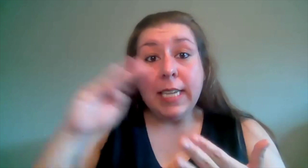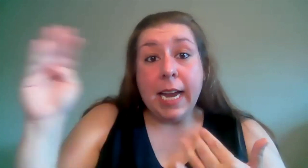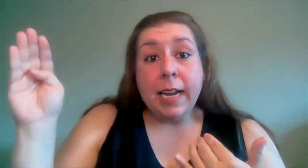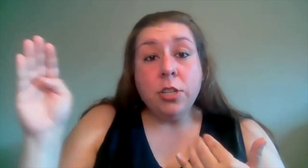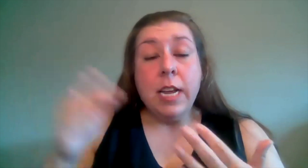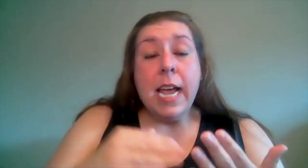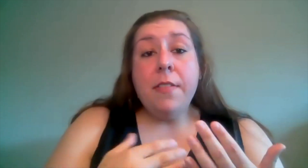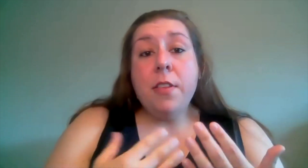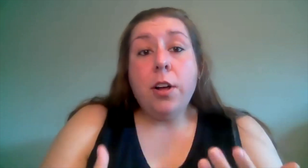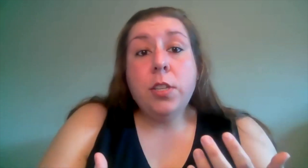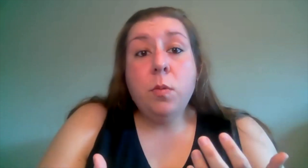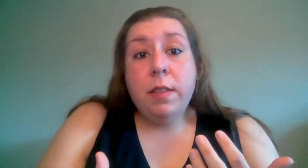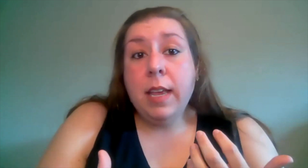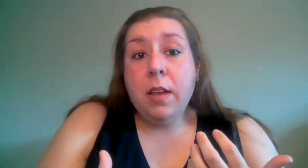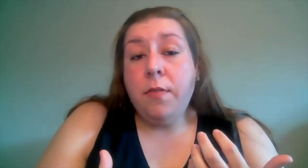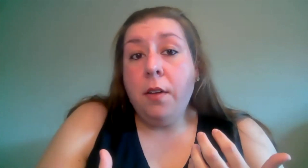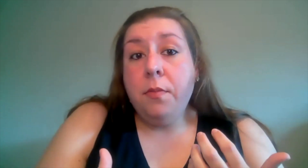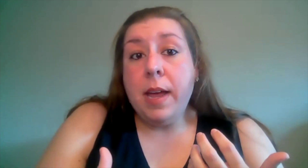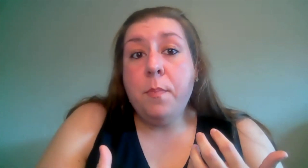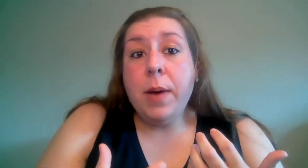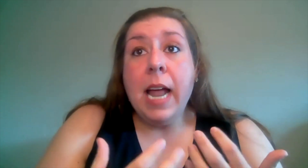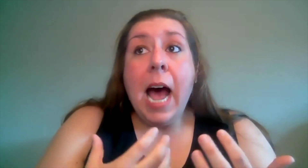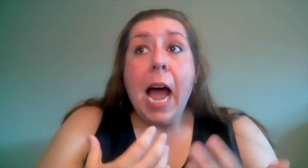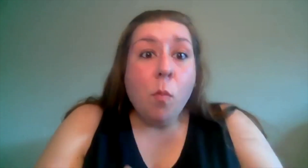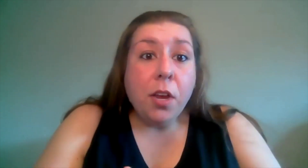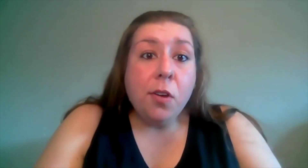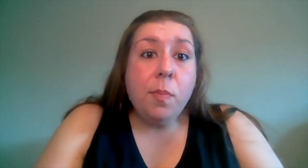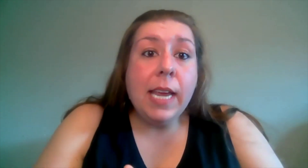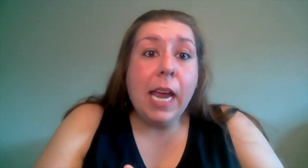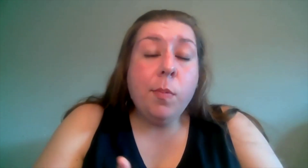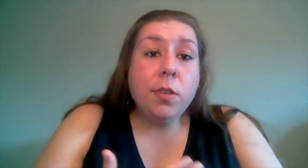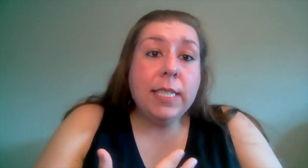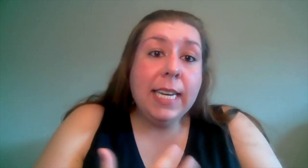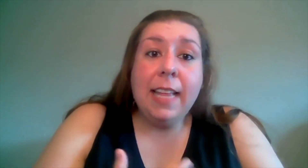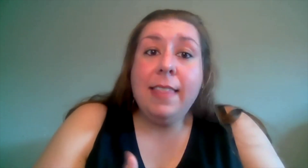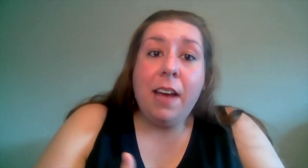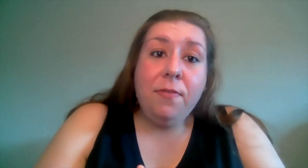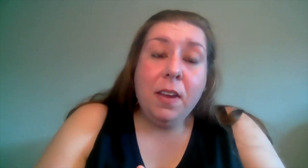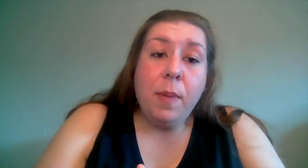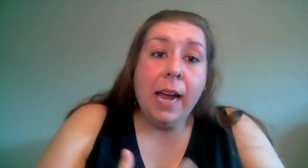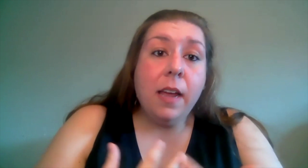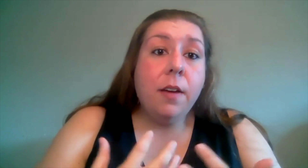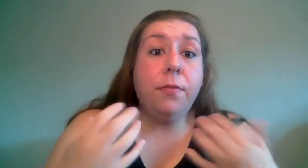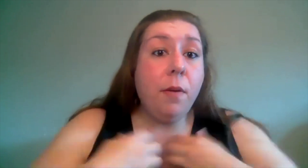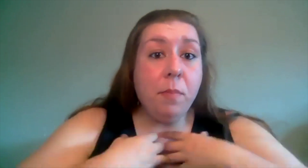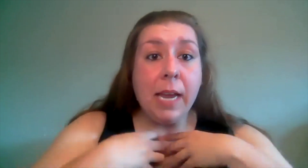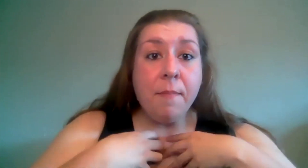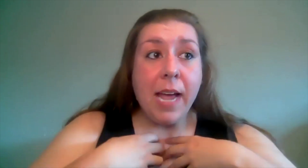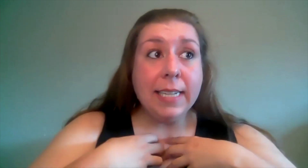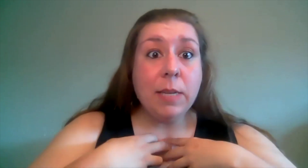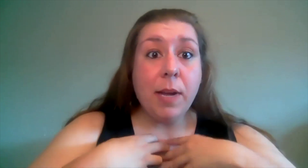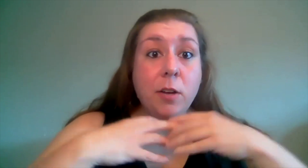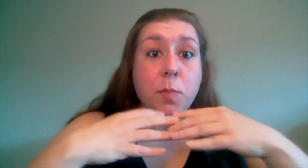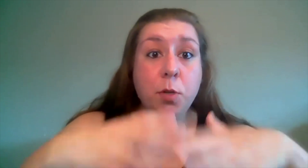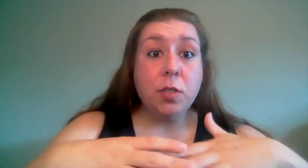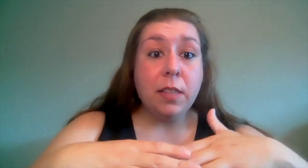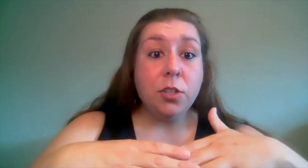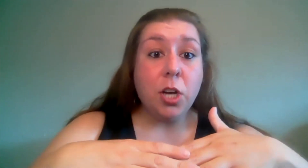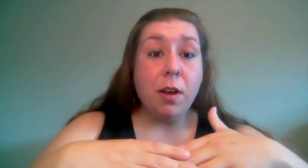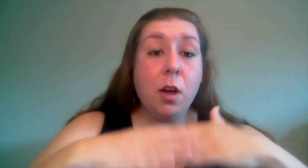stage and then also with the involvement but i want you to be able to get that feedback from me as somebody who's producing the show and